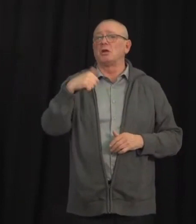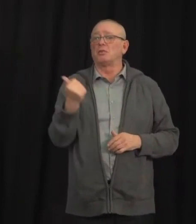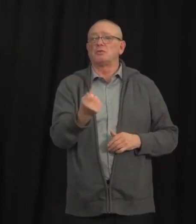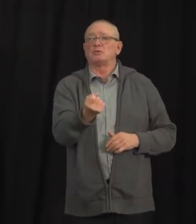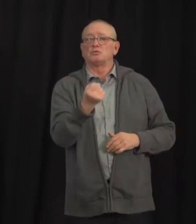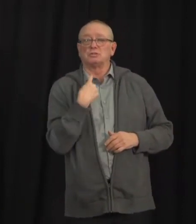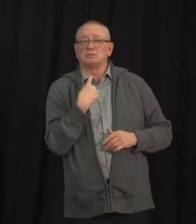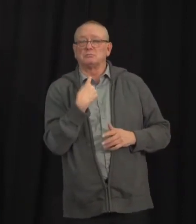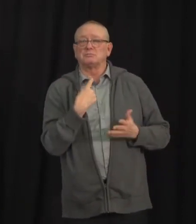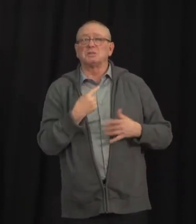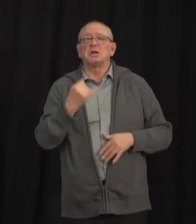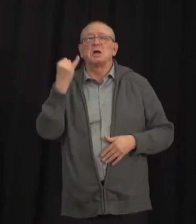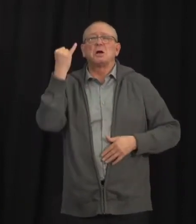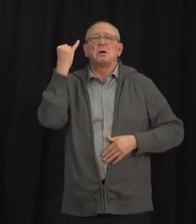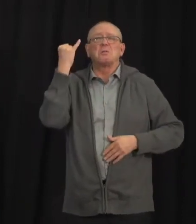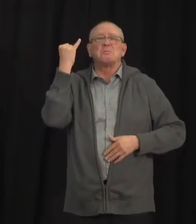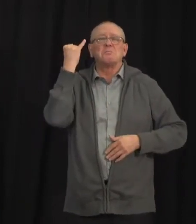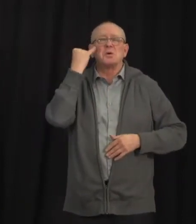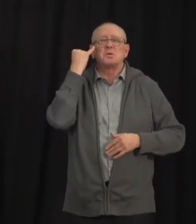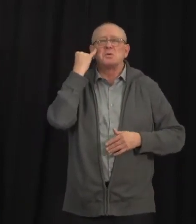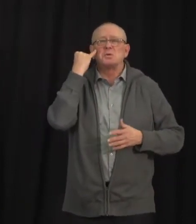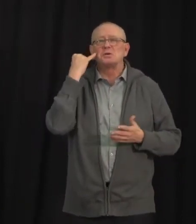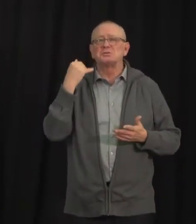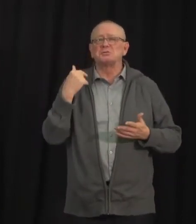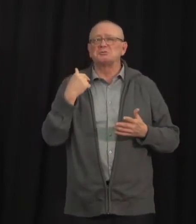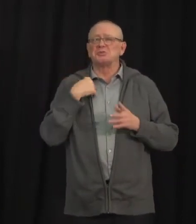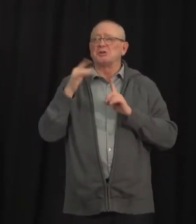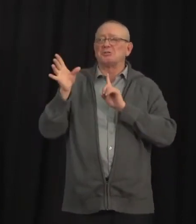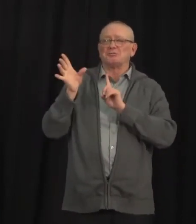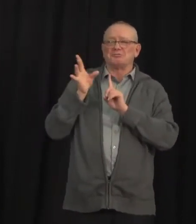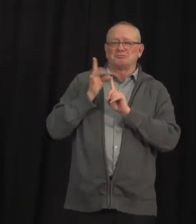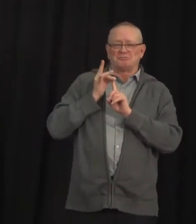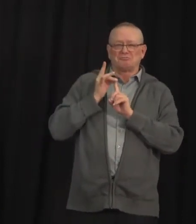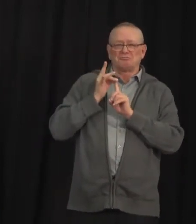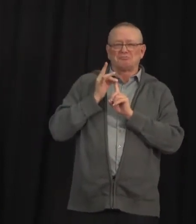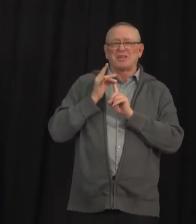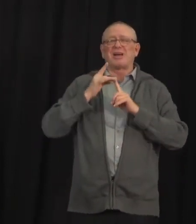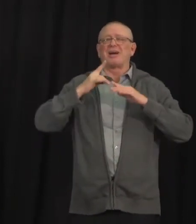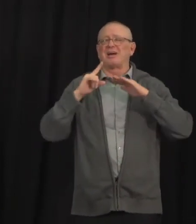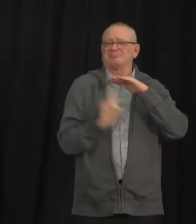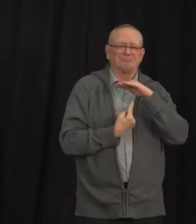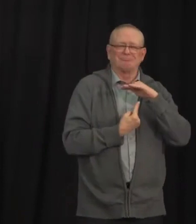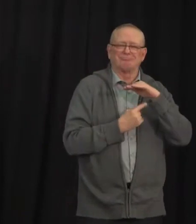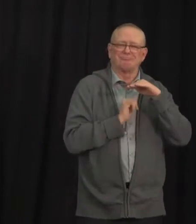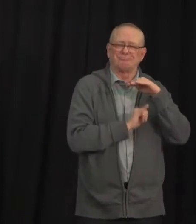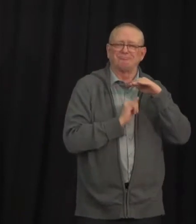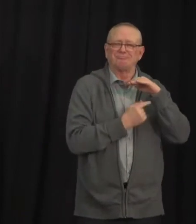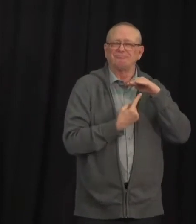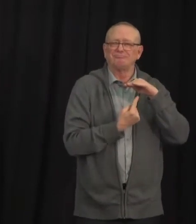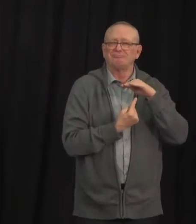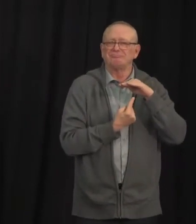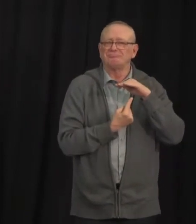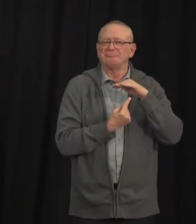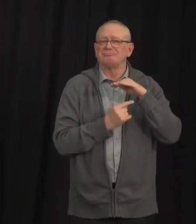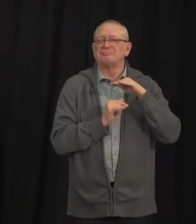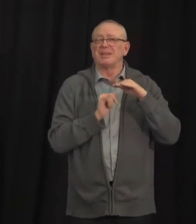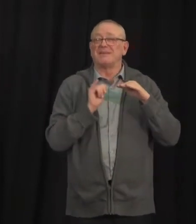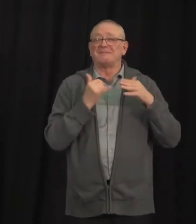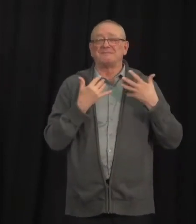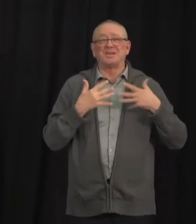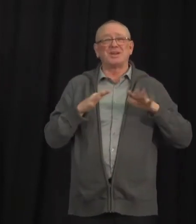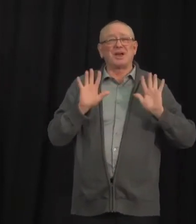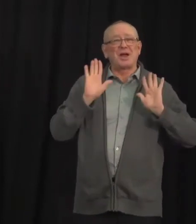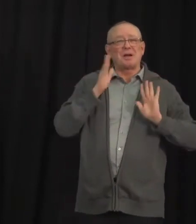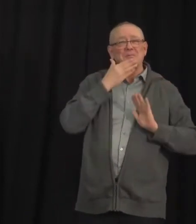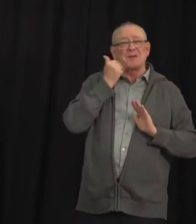before returning to work or normal activities. Again, the answer is no. If you test positive and isolate